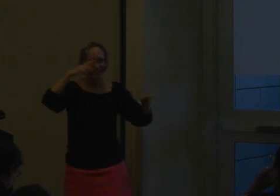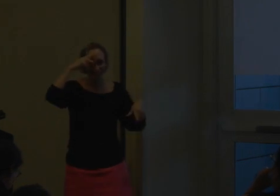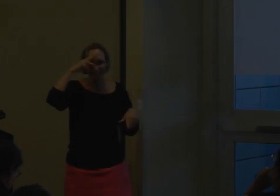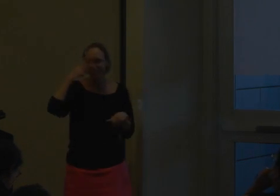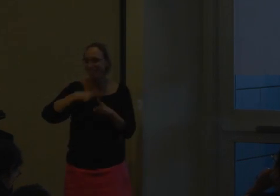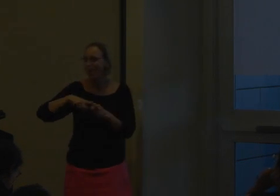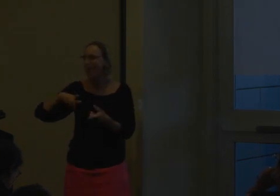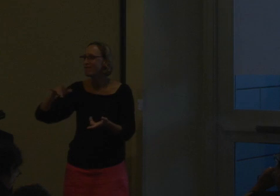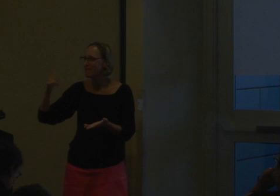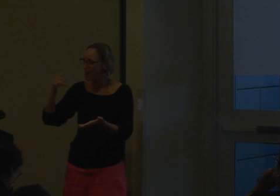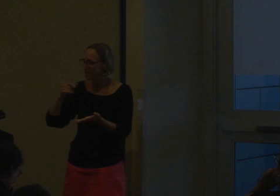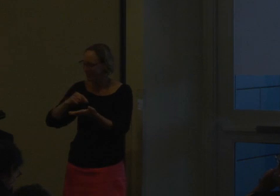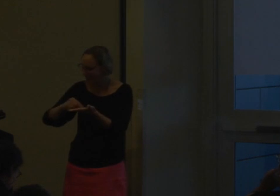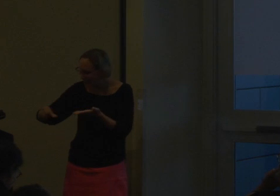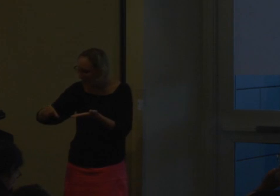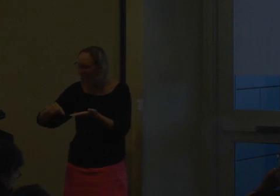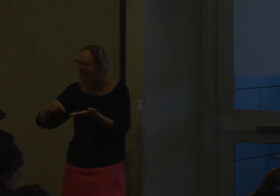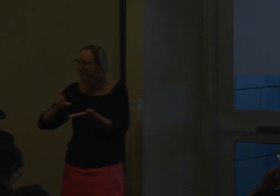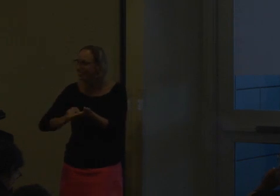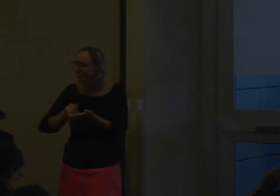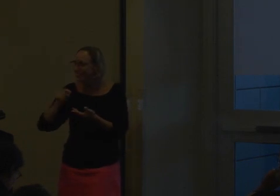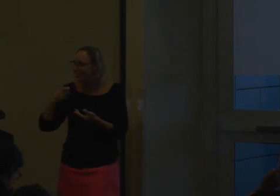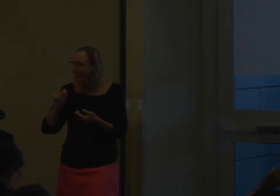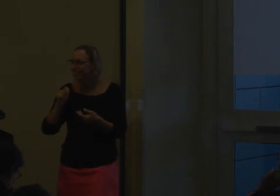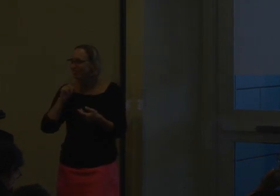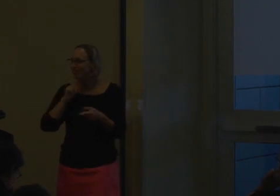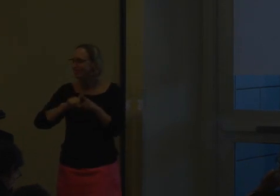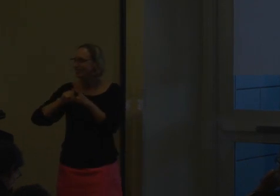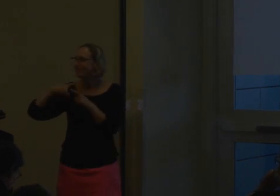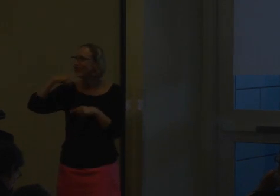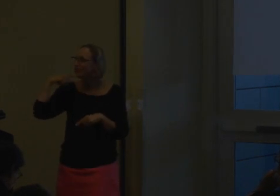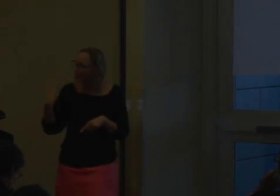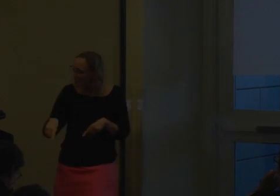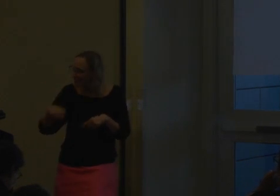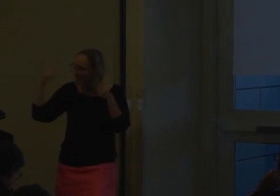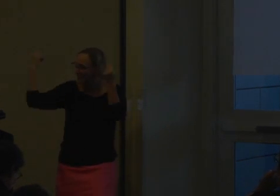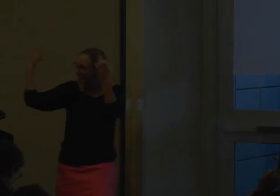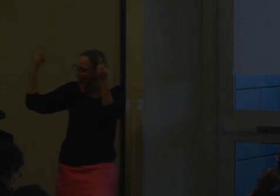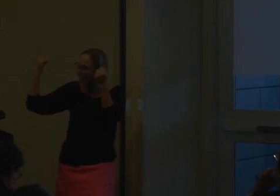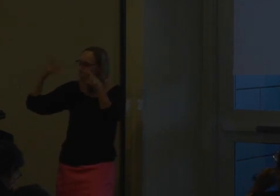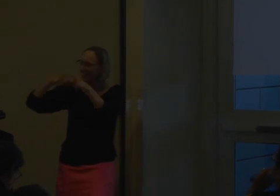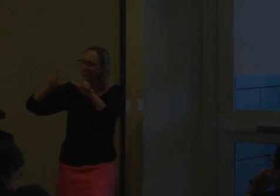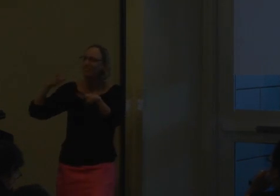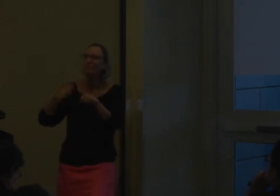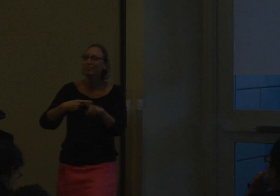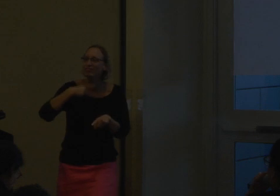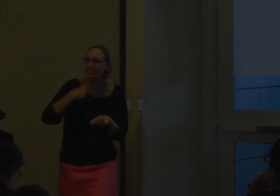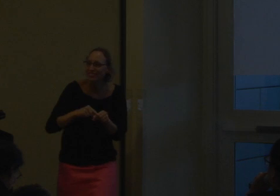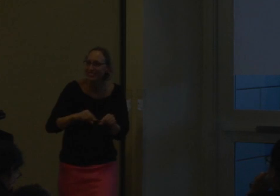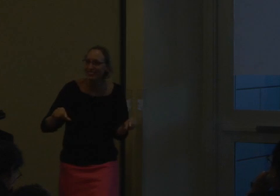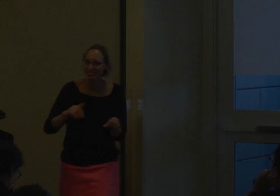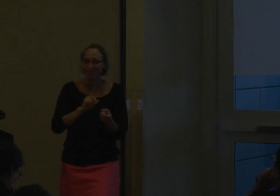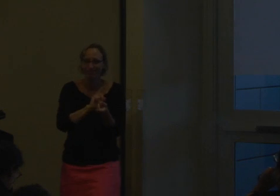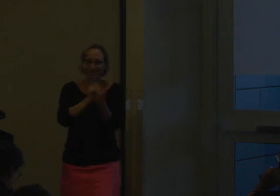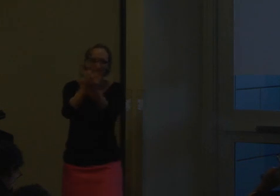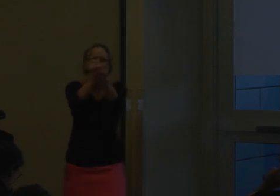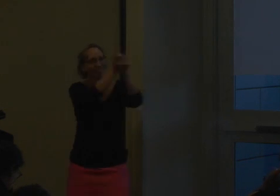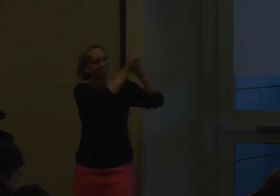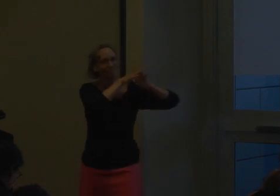Arabic sign language with also written form in their language. We have Russian sign language with the Russian written